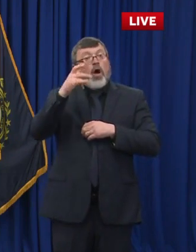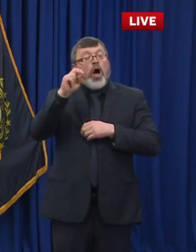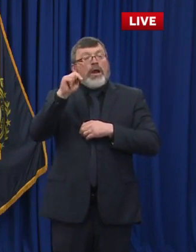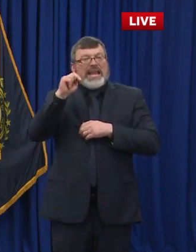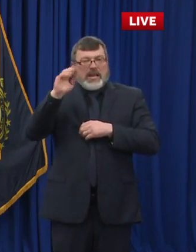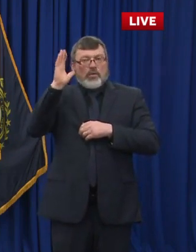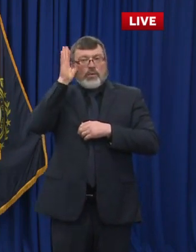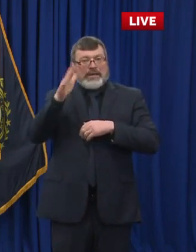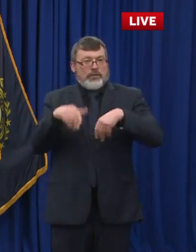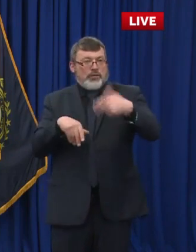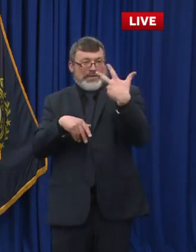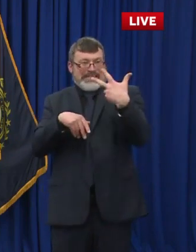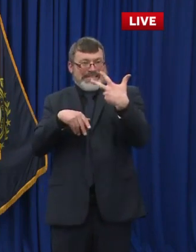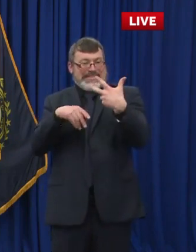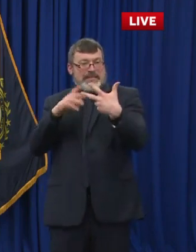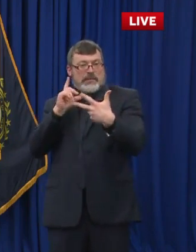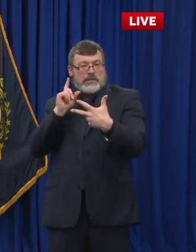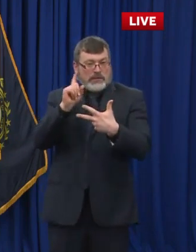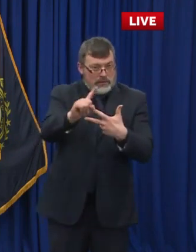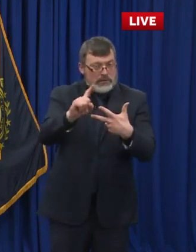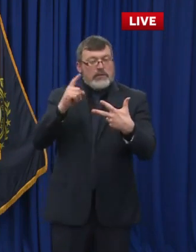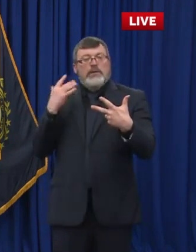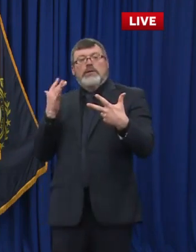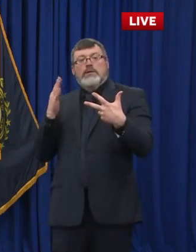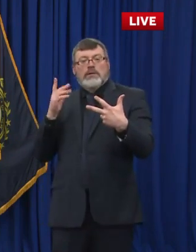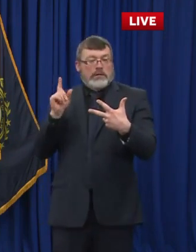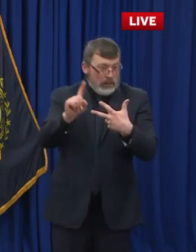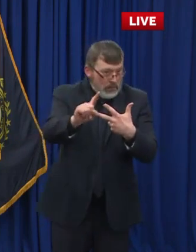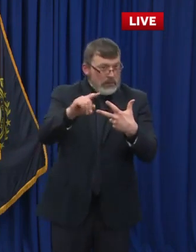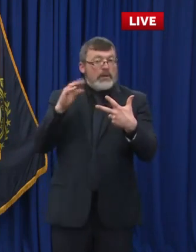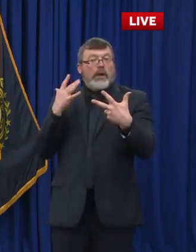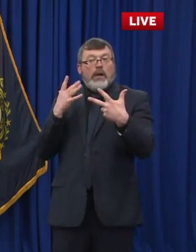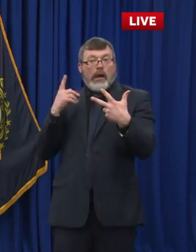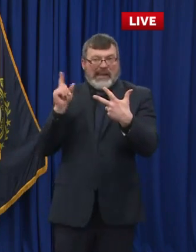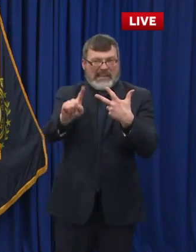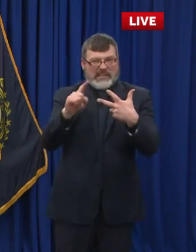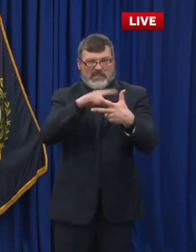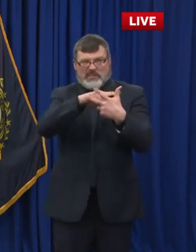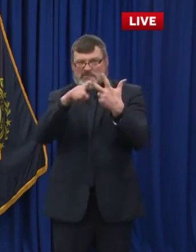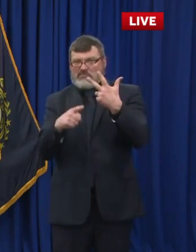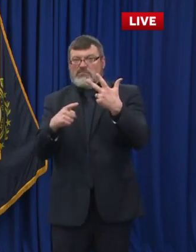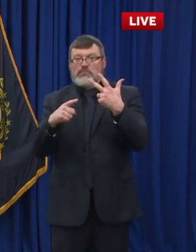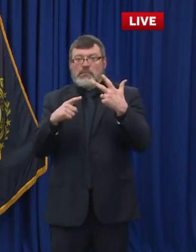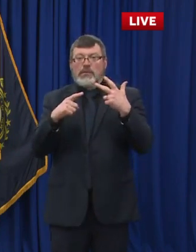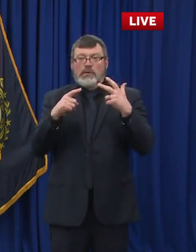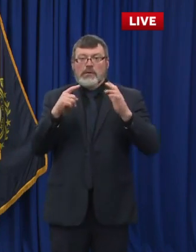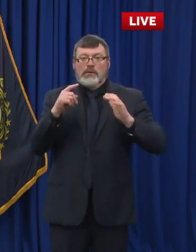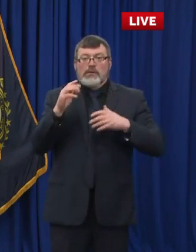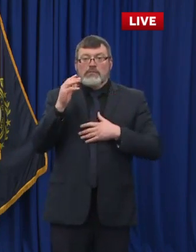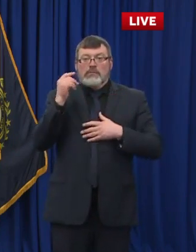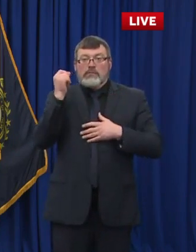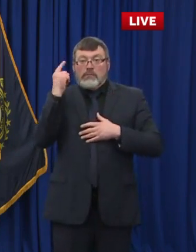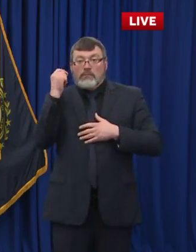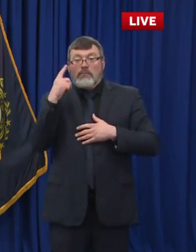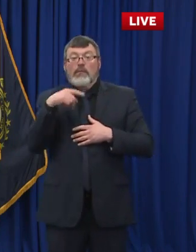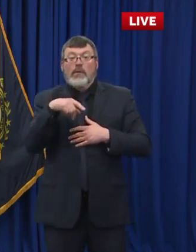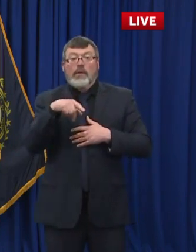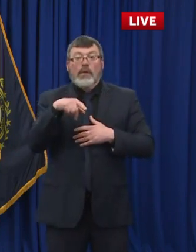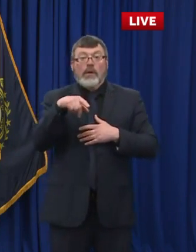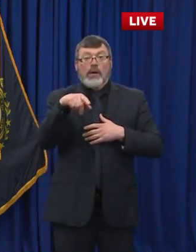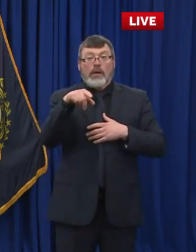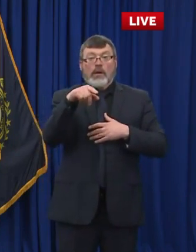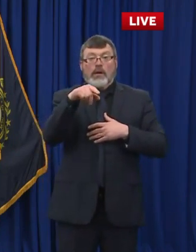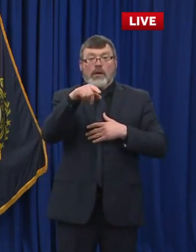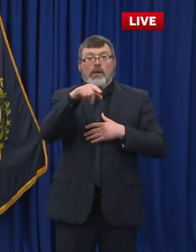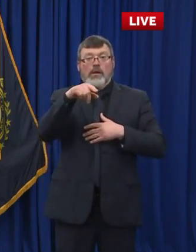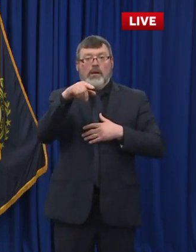And all of these visits should be completed by the end of March. Our regional public health networks have been conducting clinics for long term care facilities